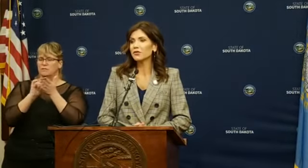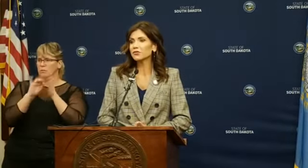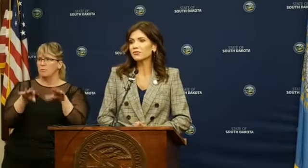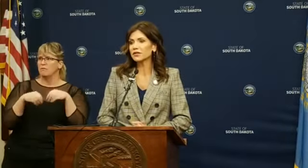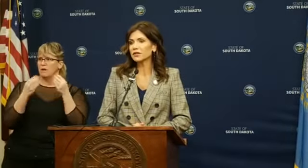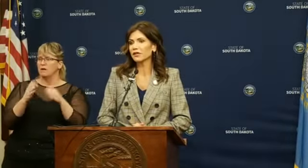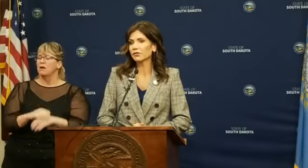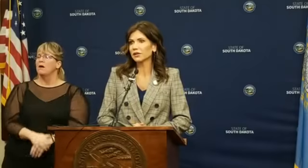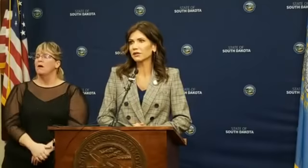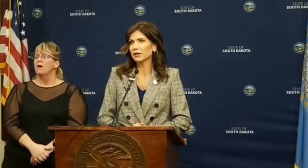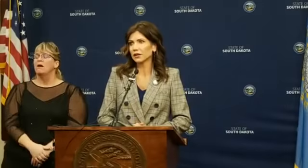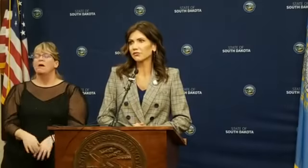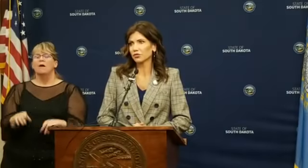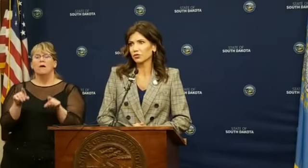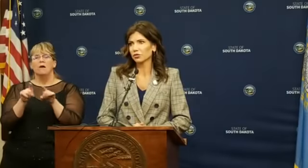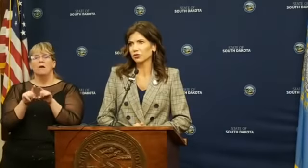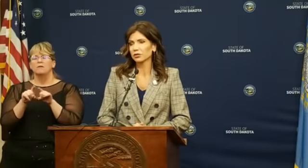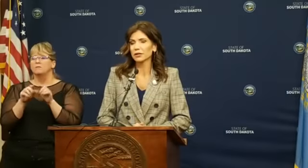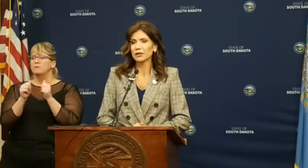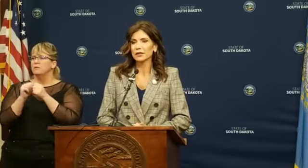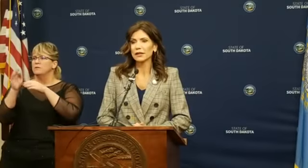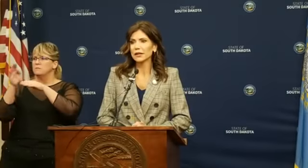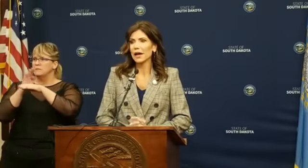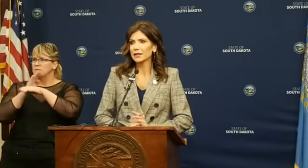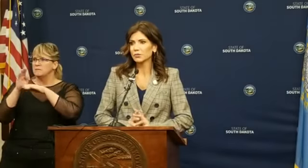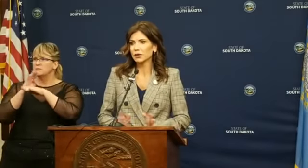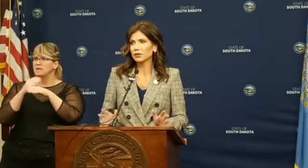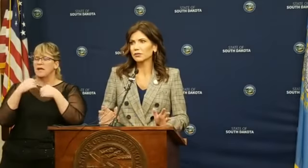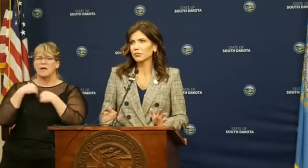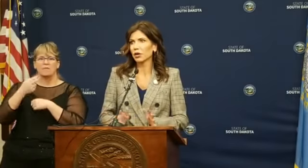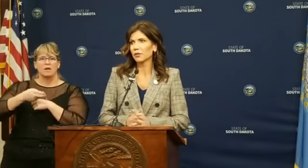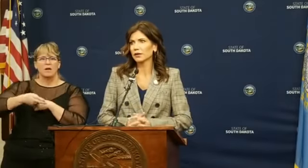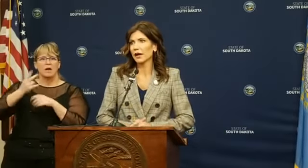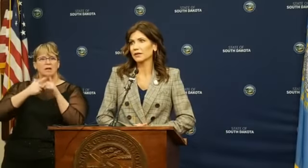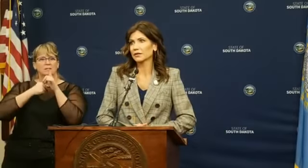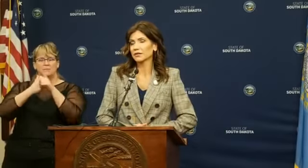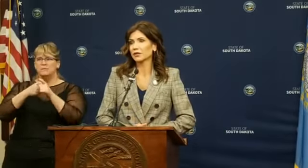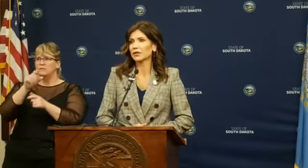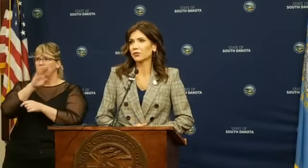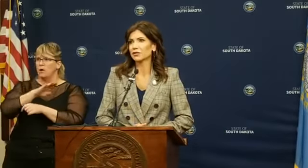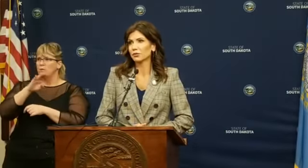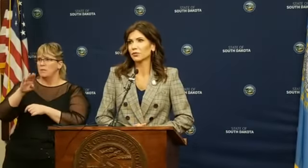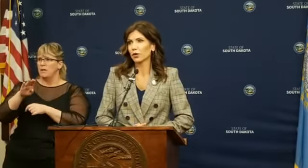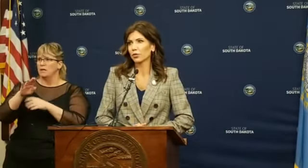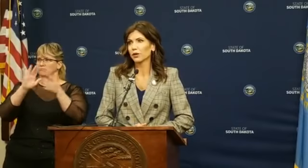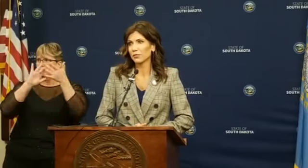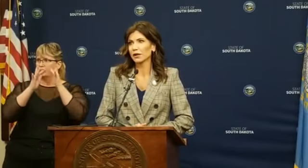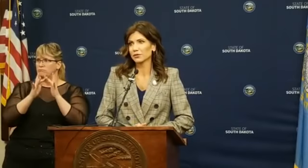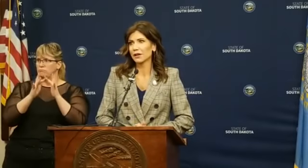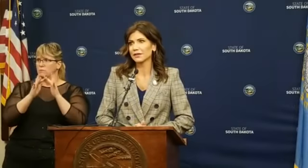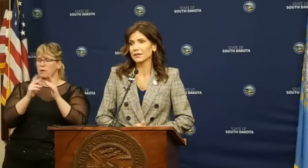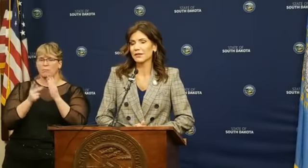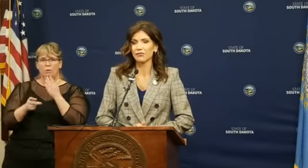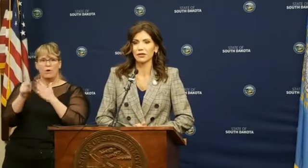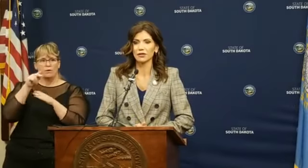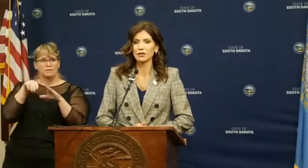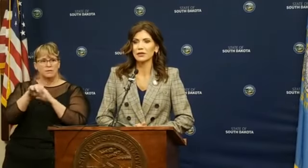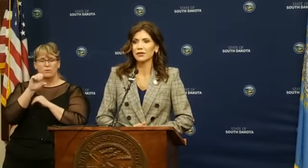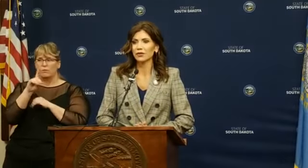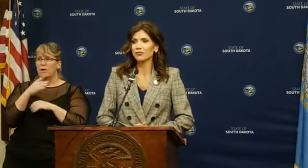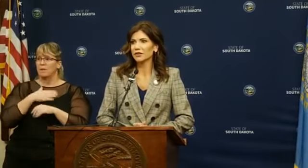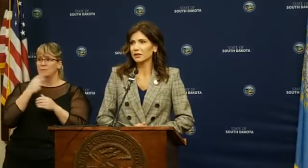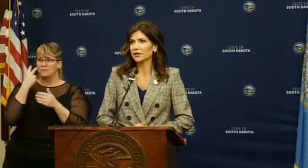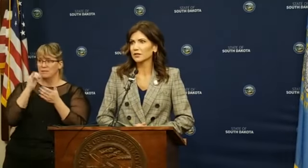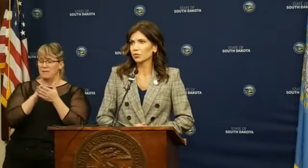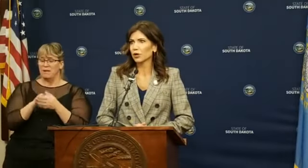They also invested heavily in infrastructure. Getting high-speed broadband access to the entire state was a priority of mine. was glad to see that funded.